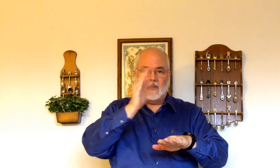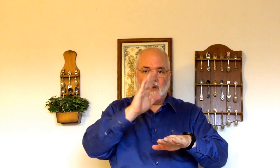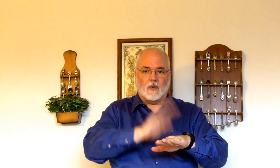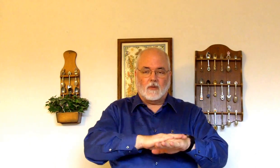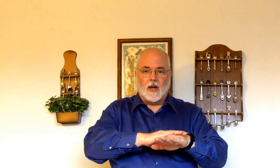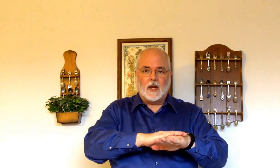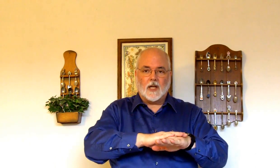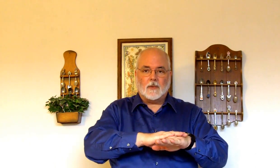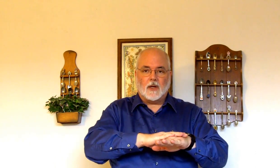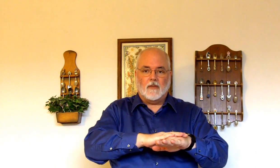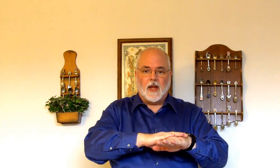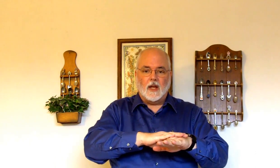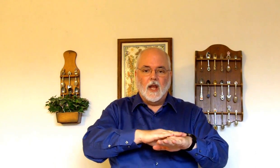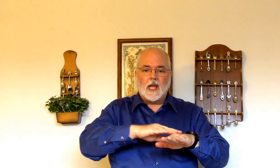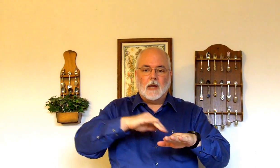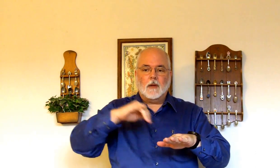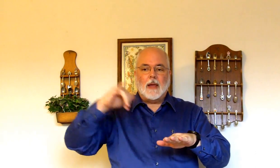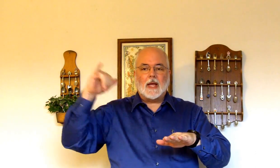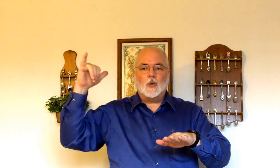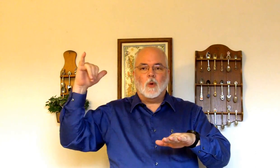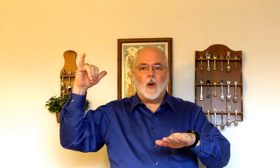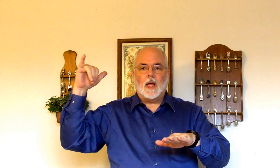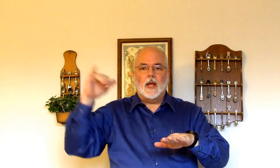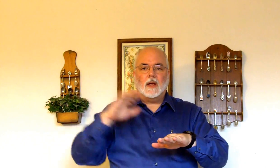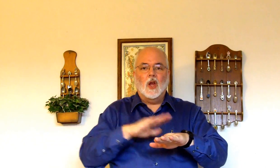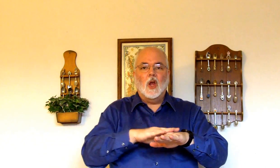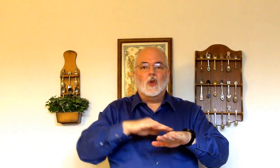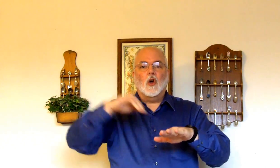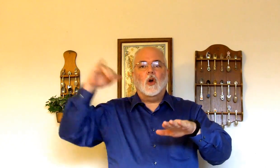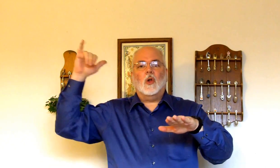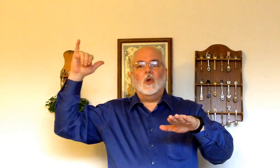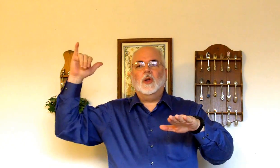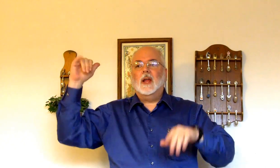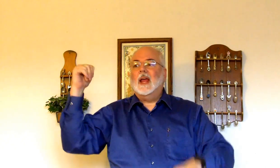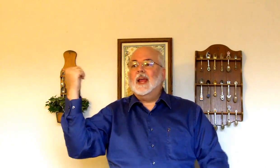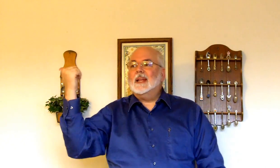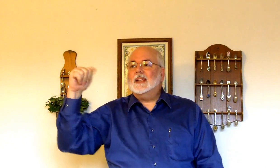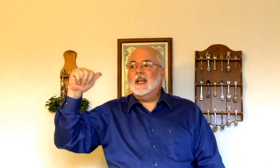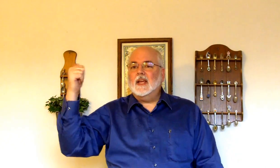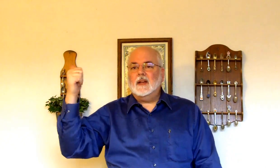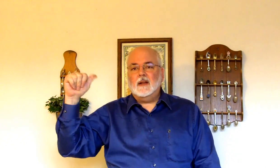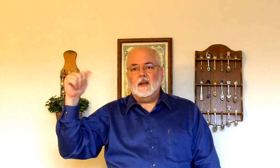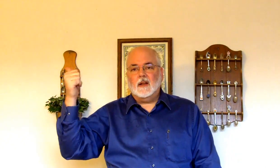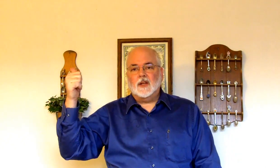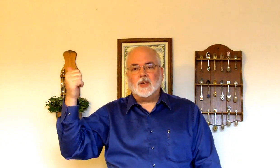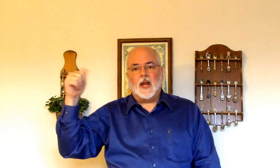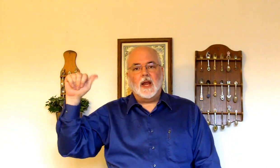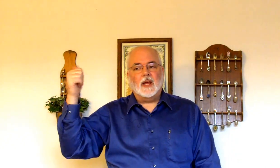Your right hand on top of your left hand. Coming back into a Y hand. Called. Ten. Did have an A hand?